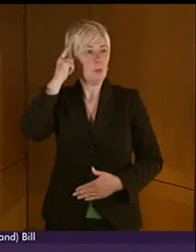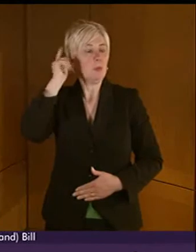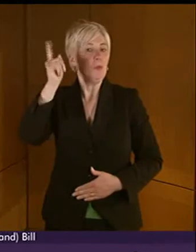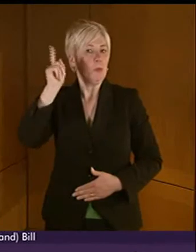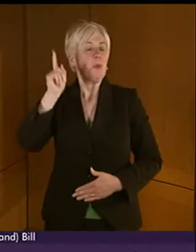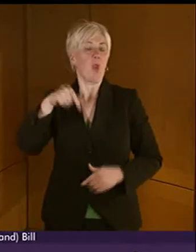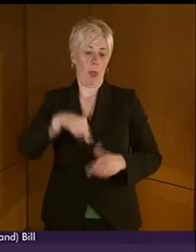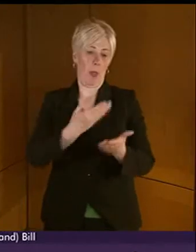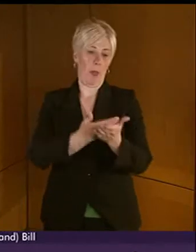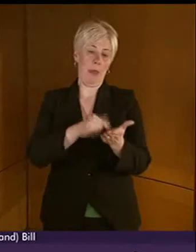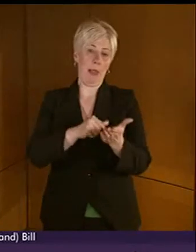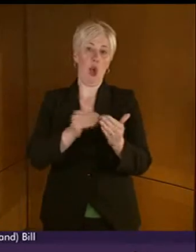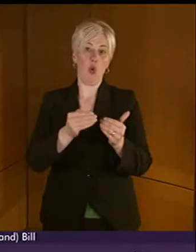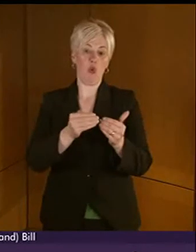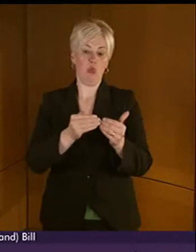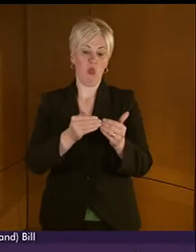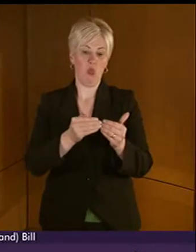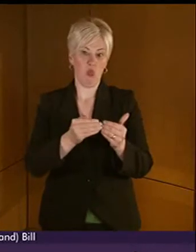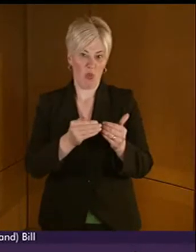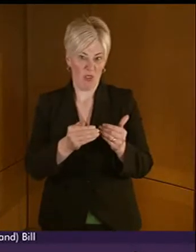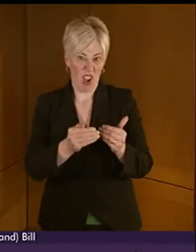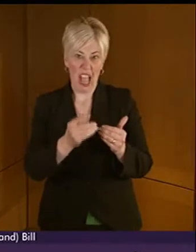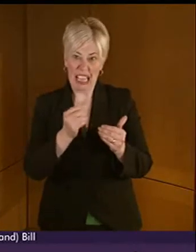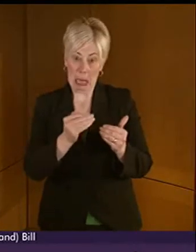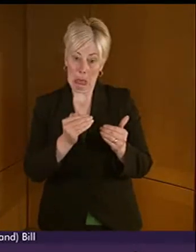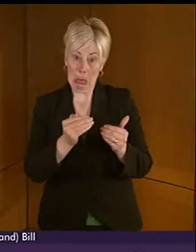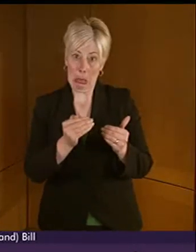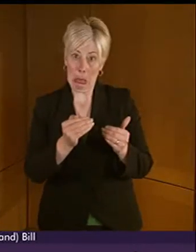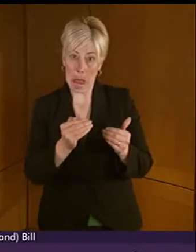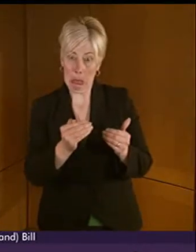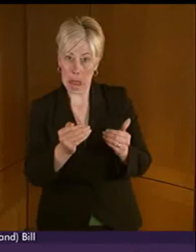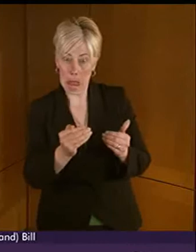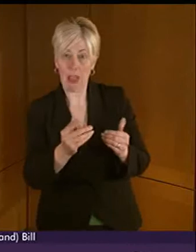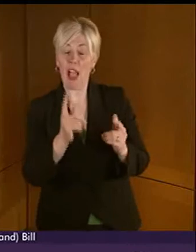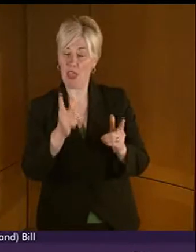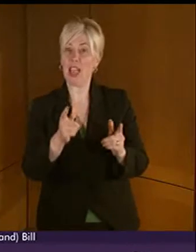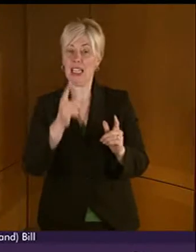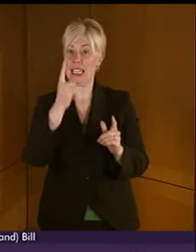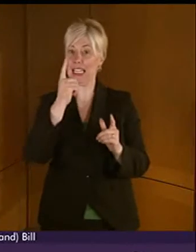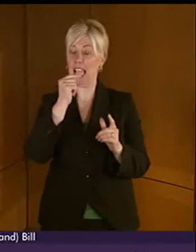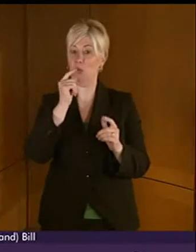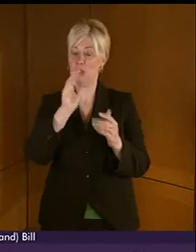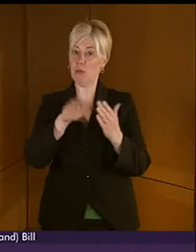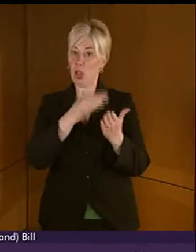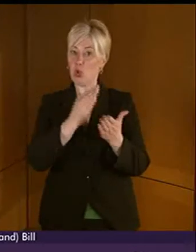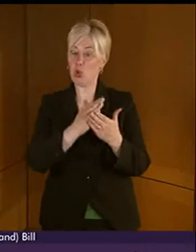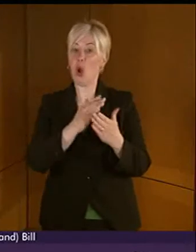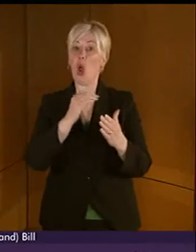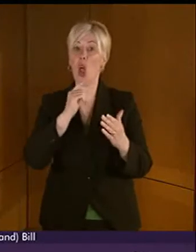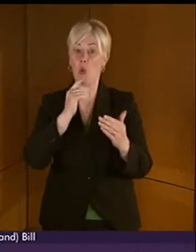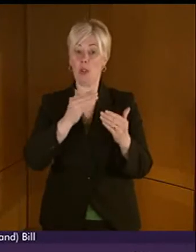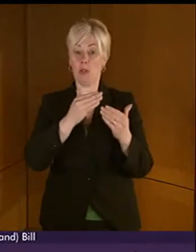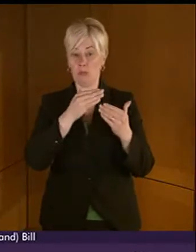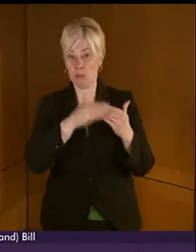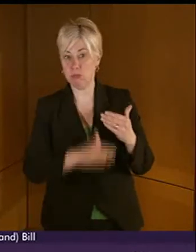well, the Bill goes so far, can it go a little bit further? And can we be assured that it will lead to that upgrade